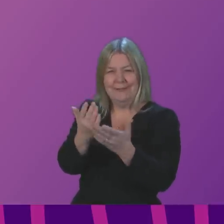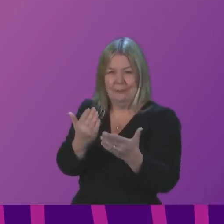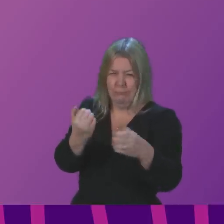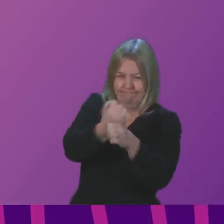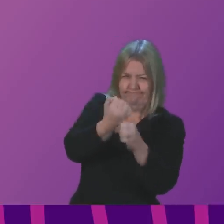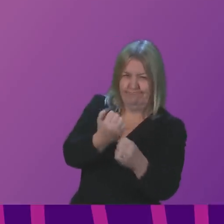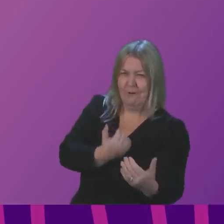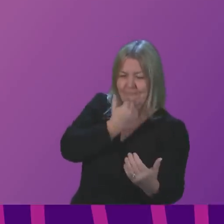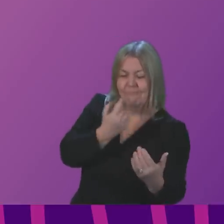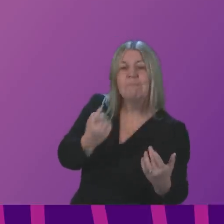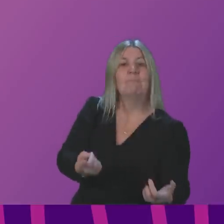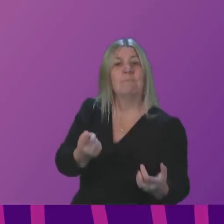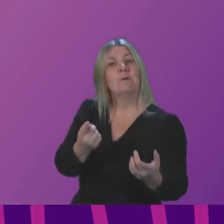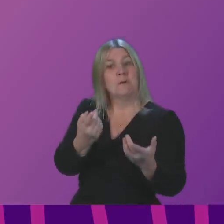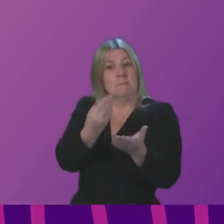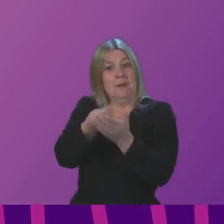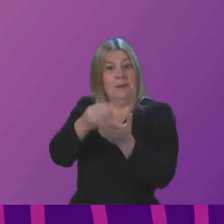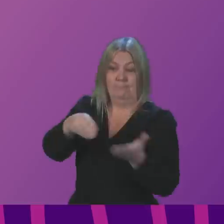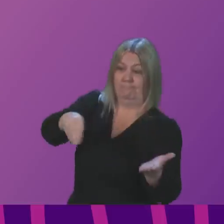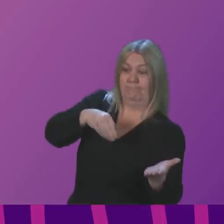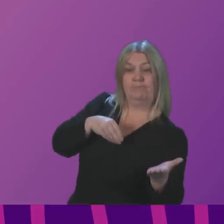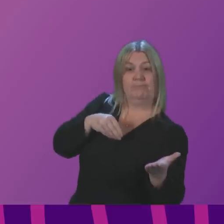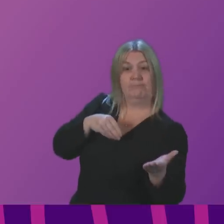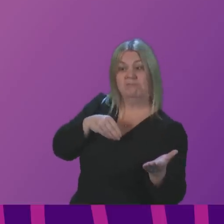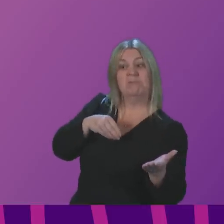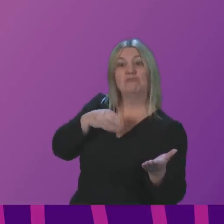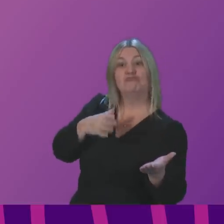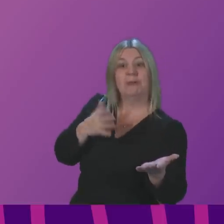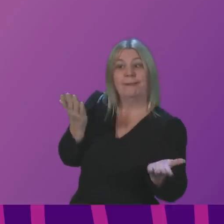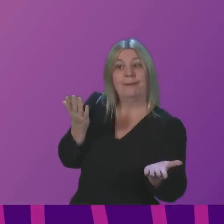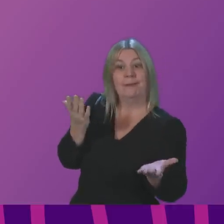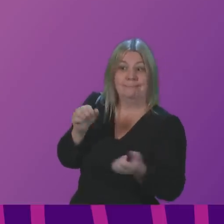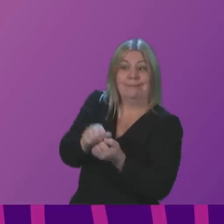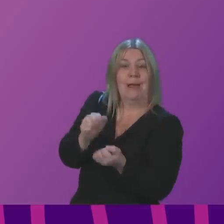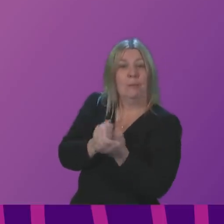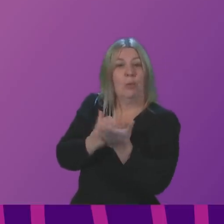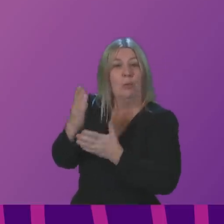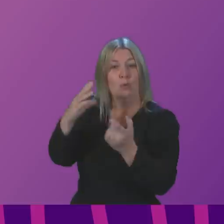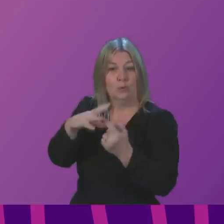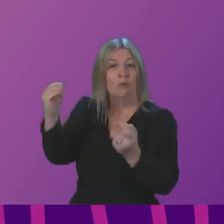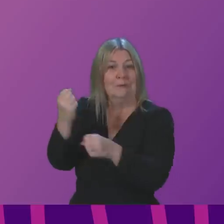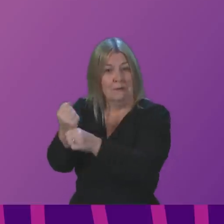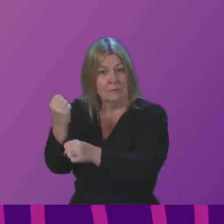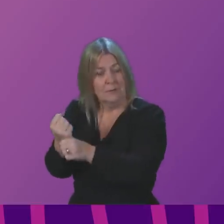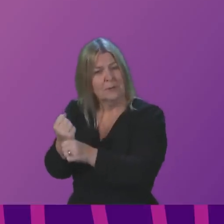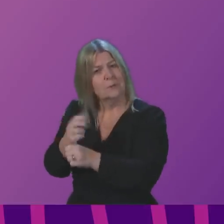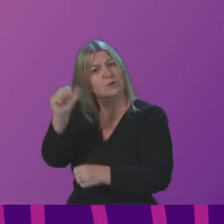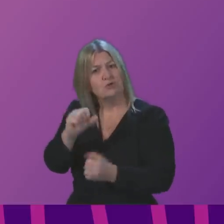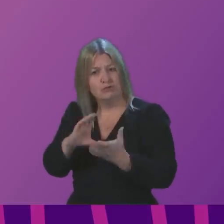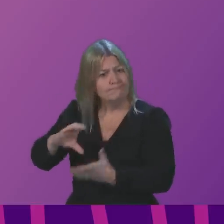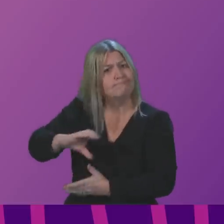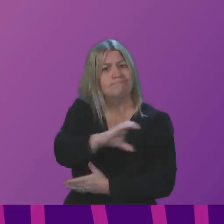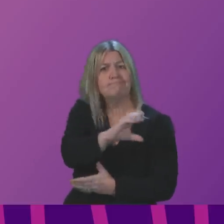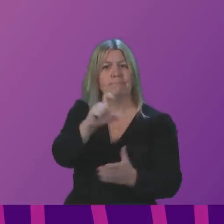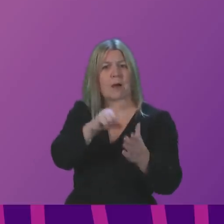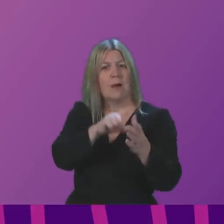Minister agree that some of these fees should be retained by Calmac until such times as offenders are repaired or replaced? First Minister. Well, I know payment of